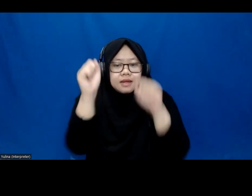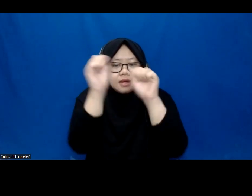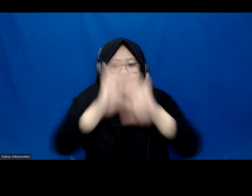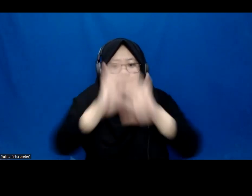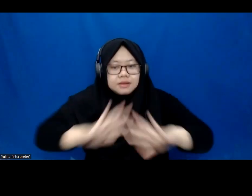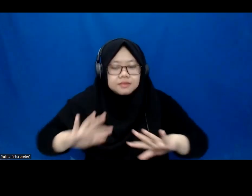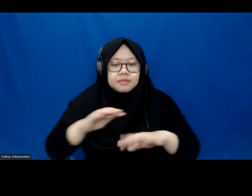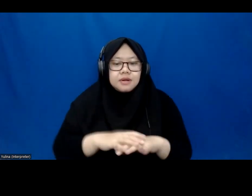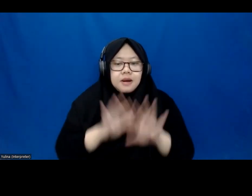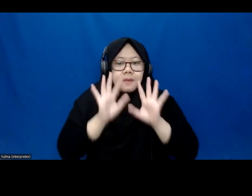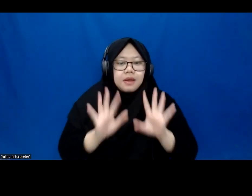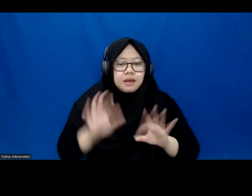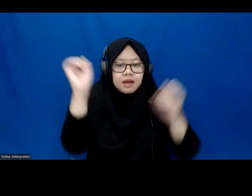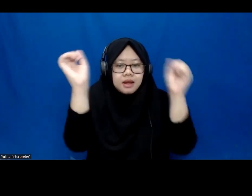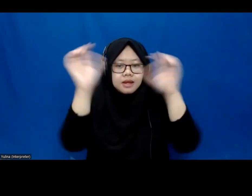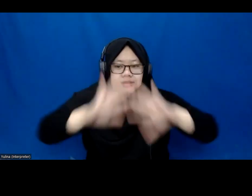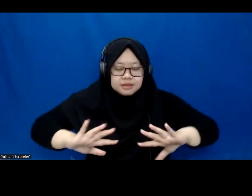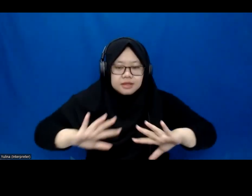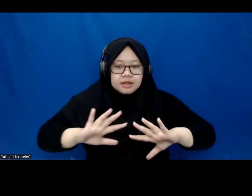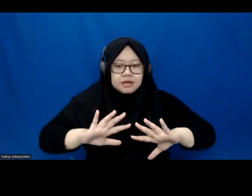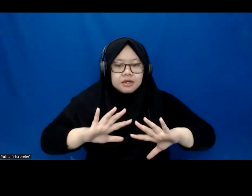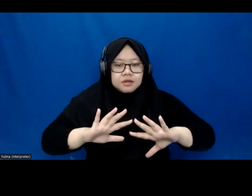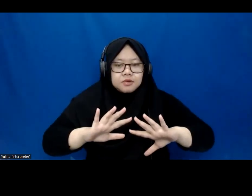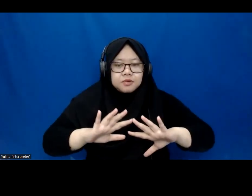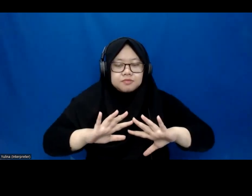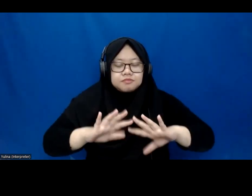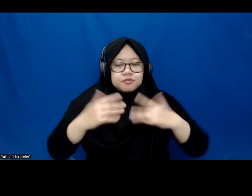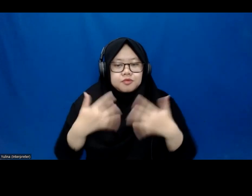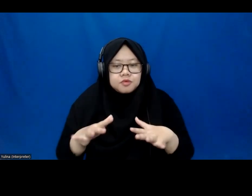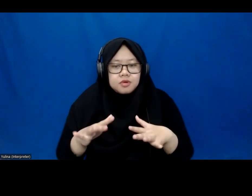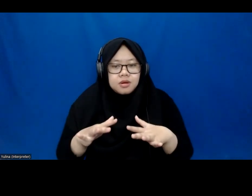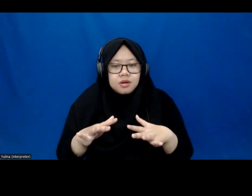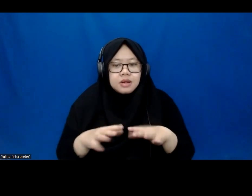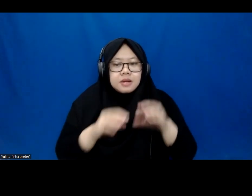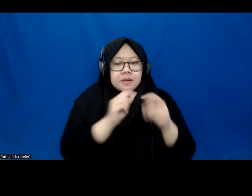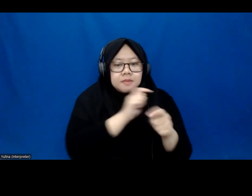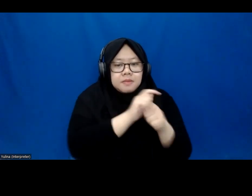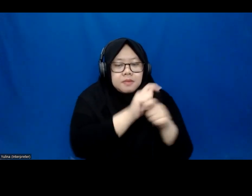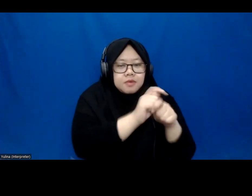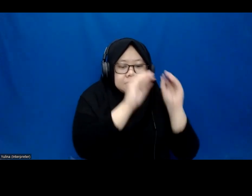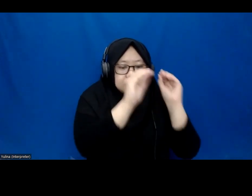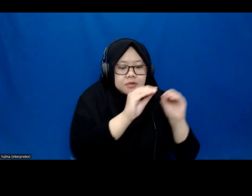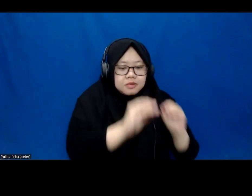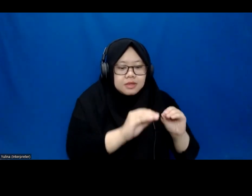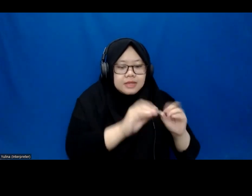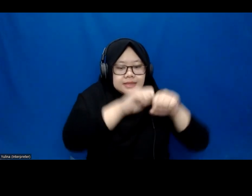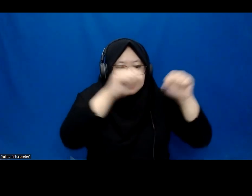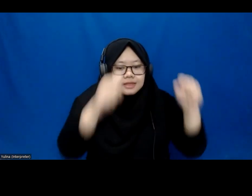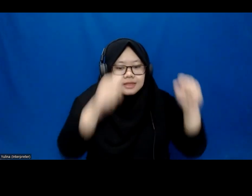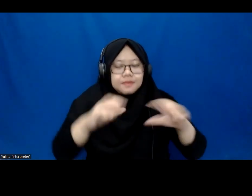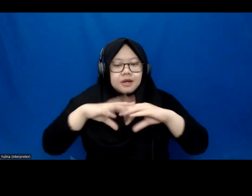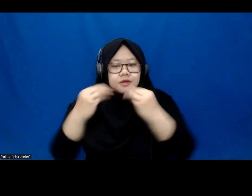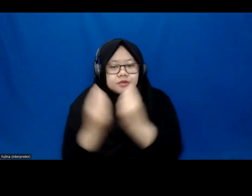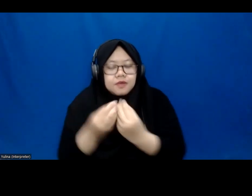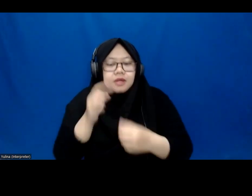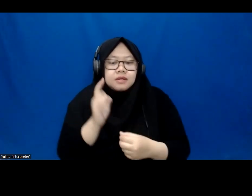ASEAN member states have aspired to make education systems more inclusive and we can see this because they've all made